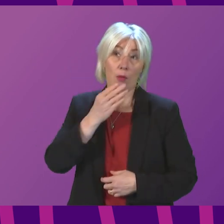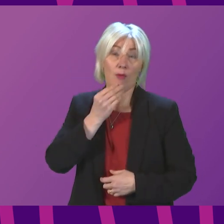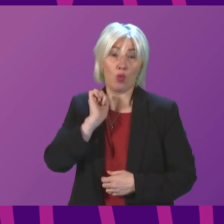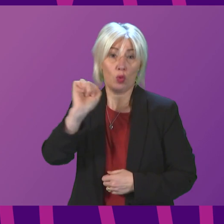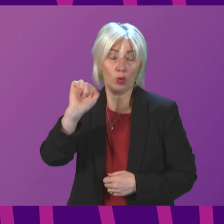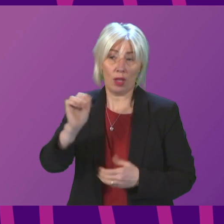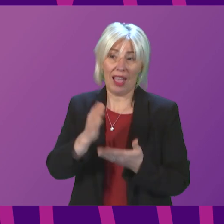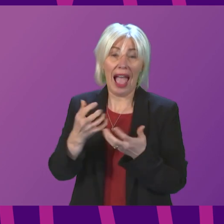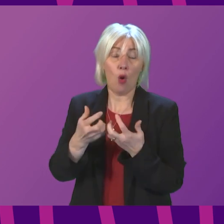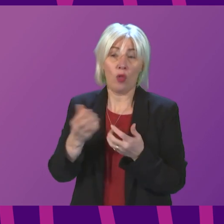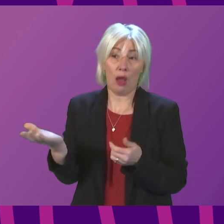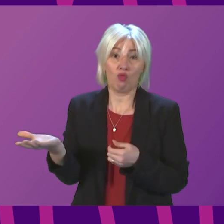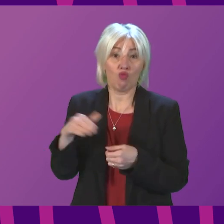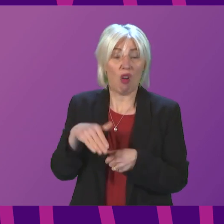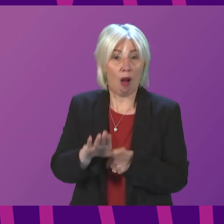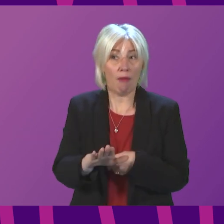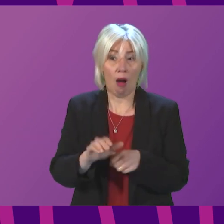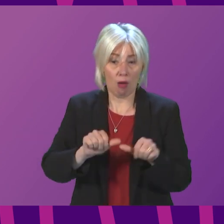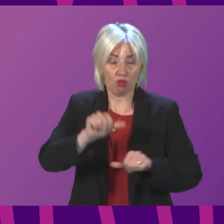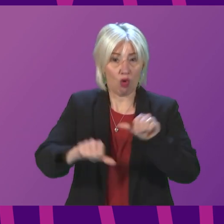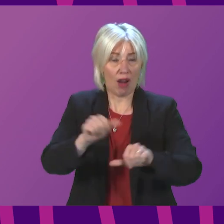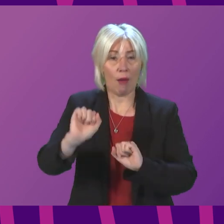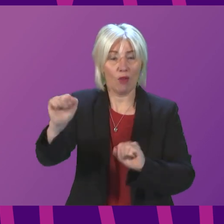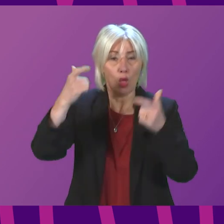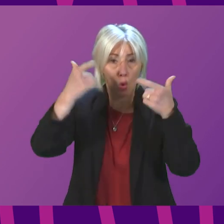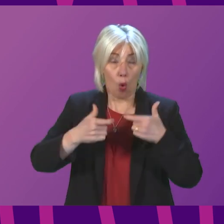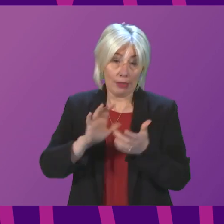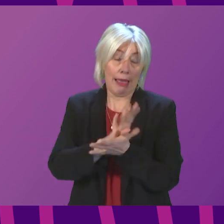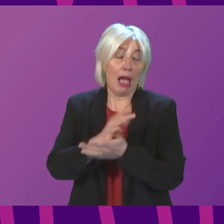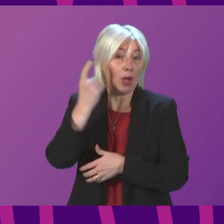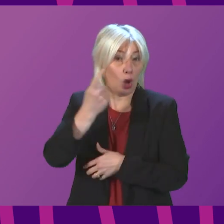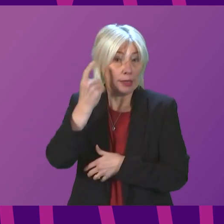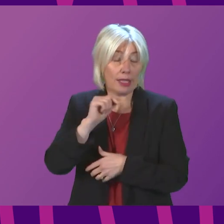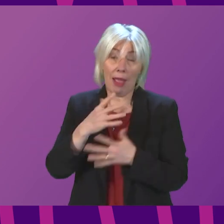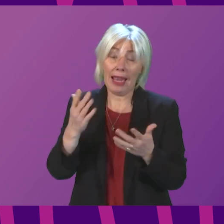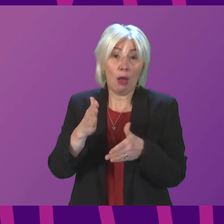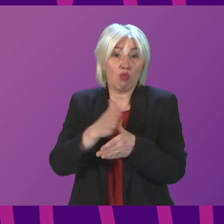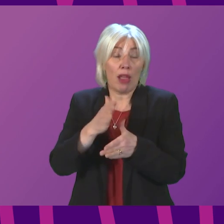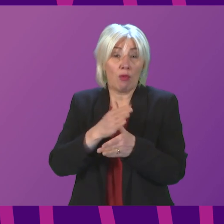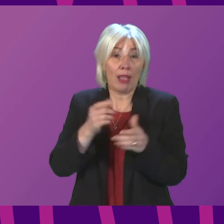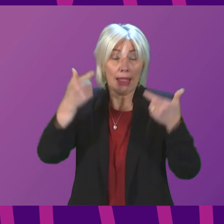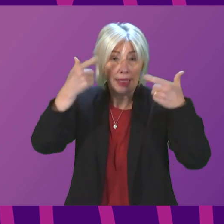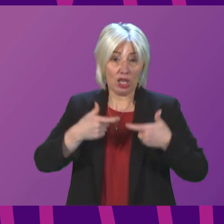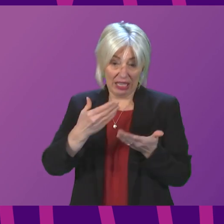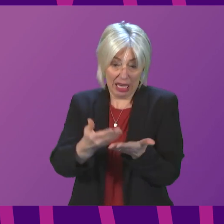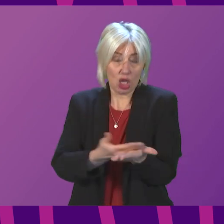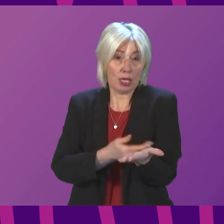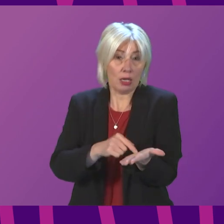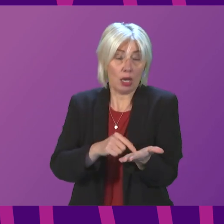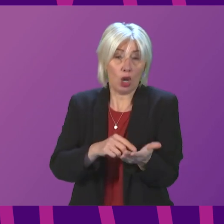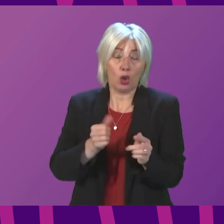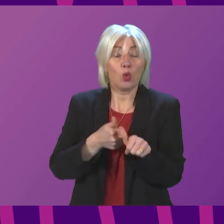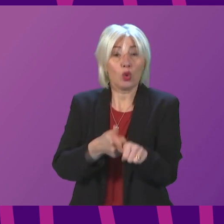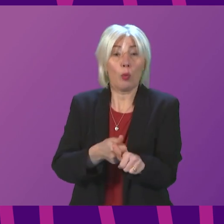the court's recovery programme. We will be happy to consider the possibility of future primary legislation to support the proposal in due course, subject